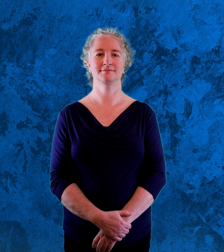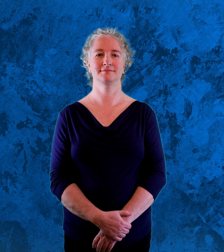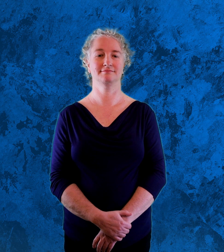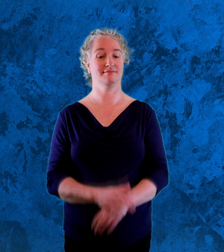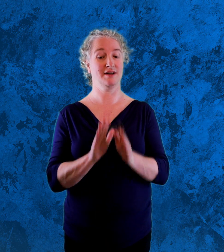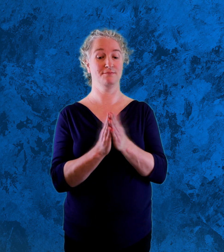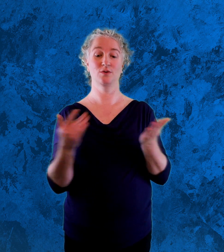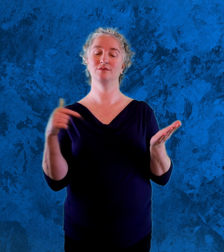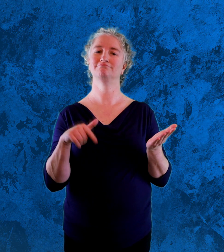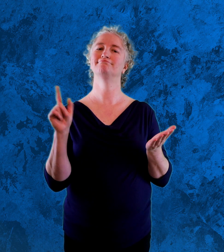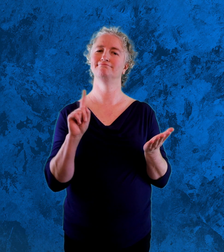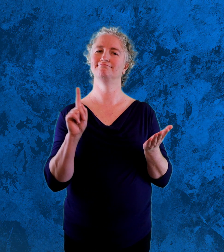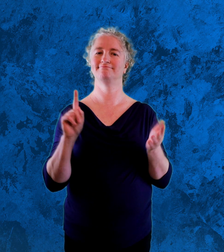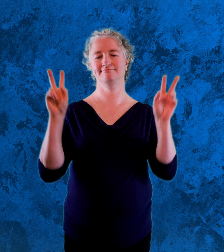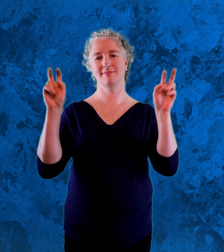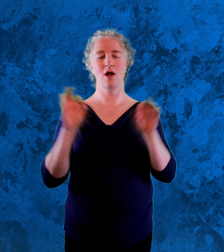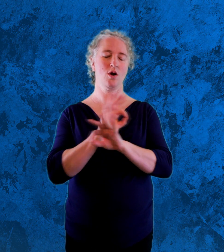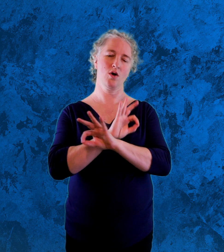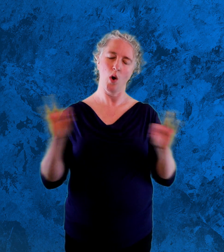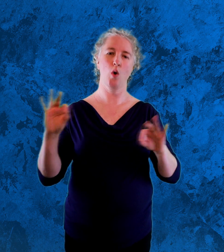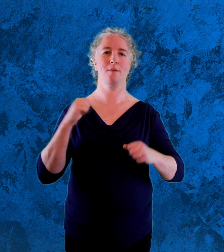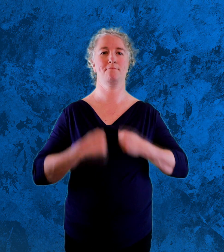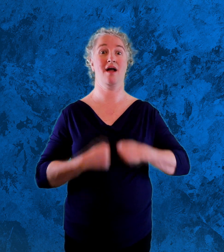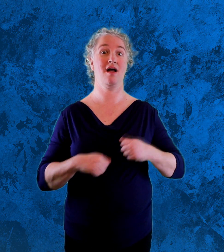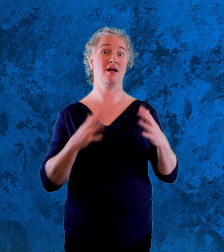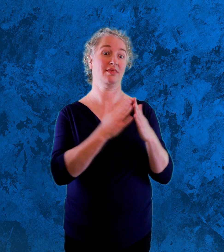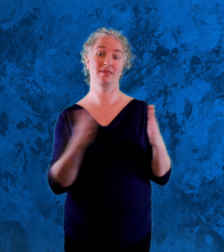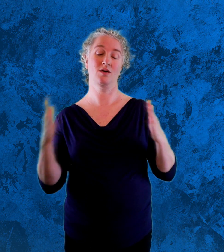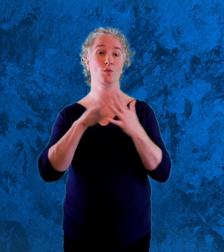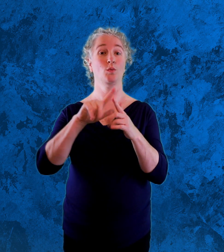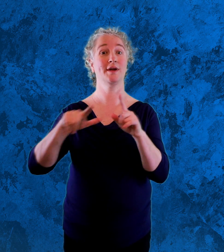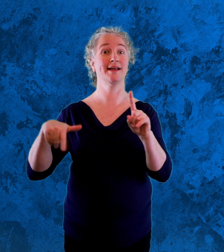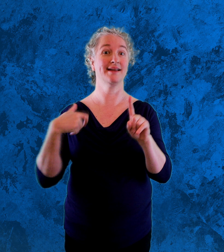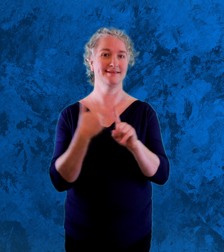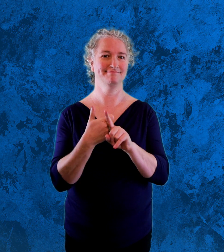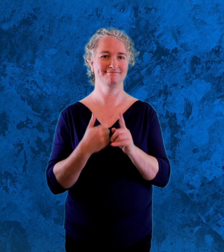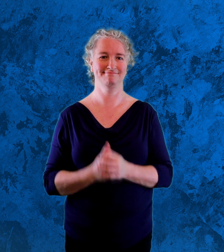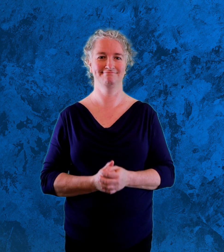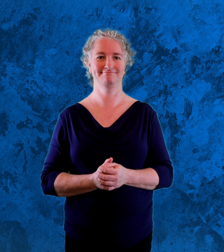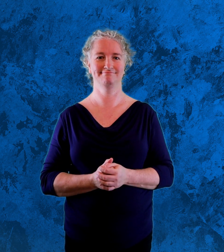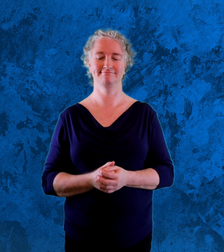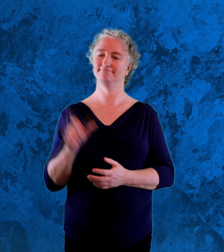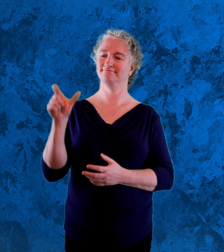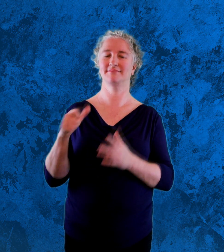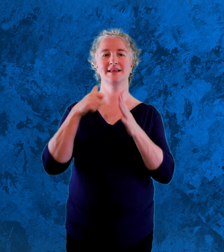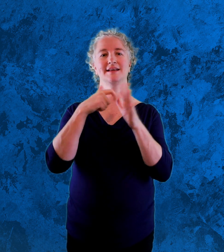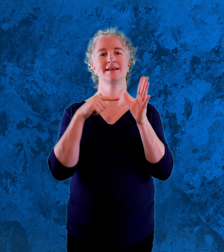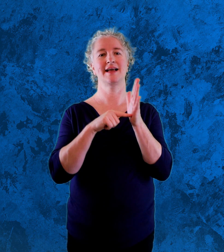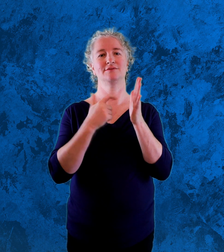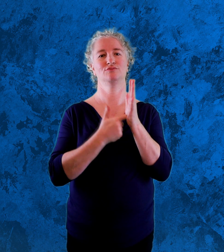The title of this book is No Baths Week. Written by